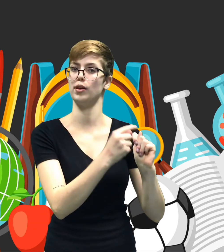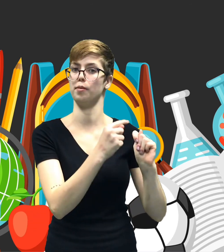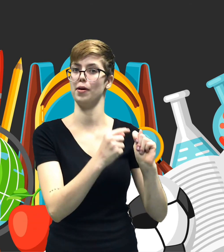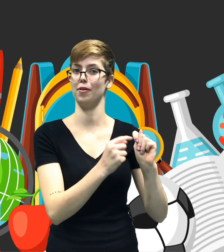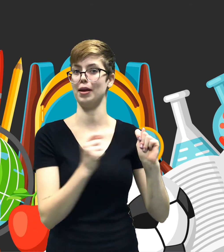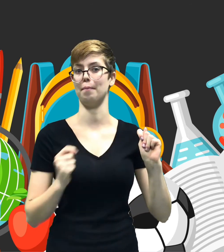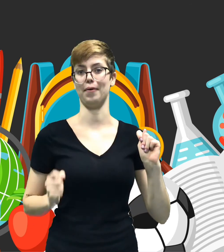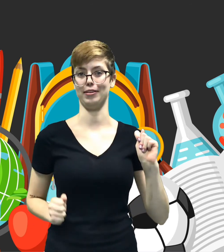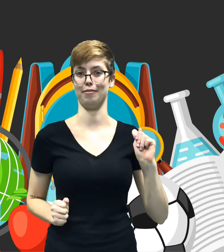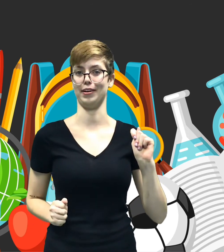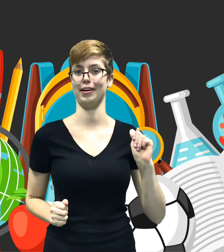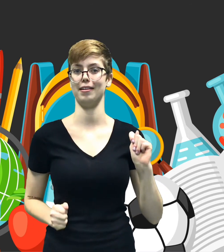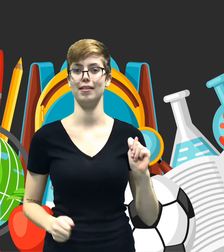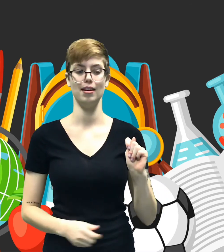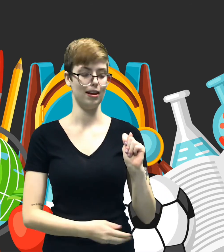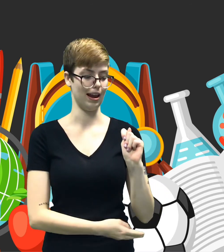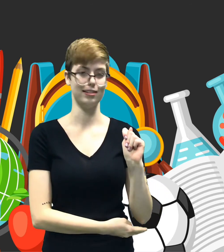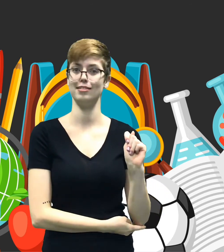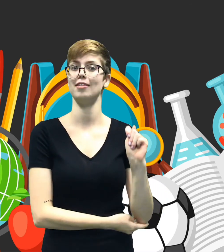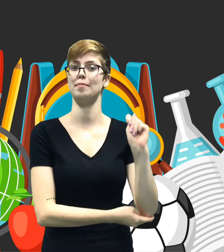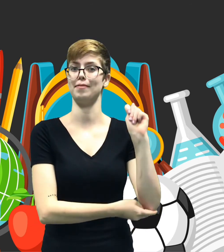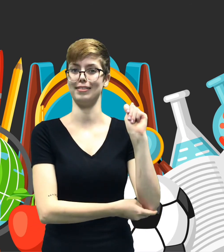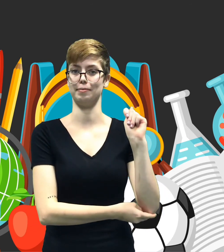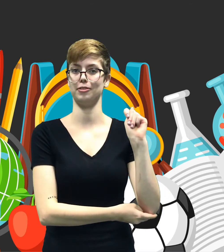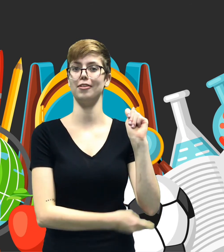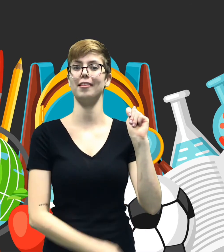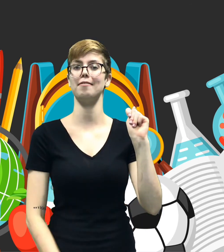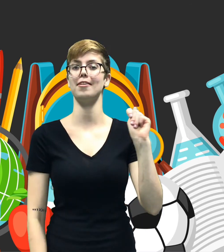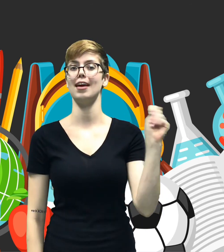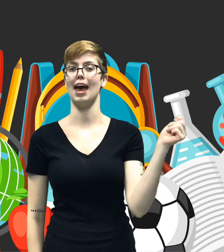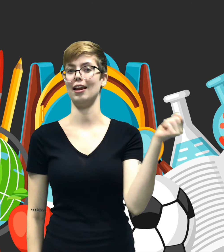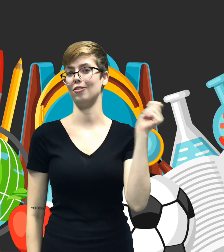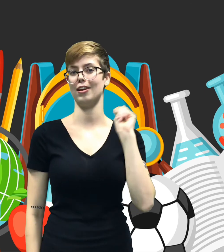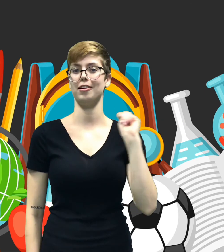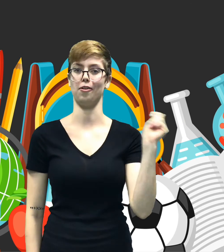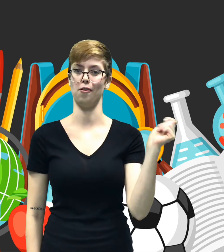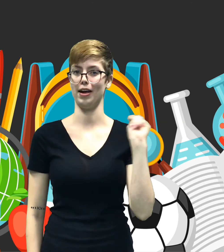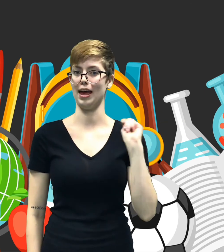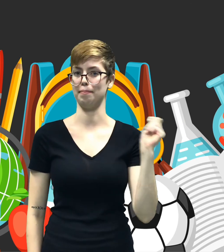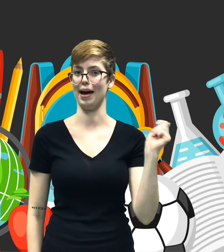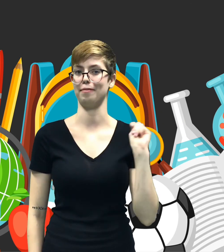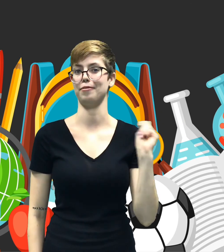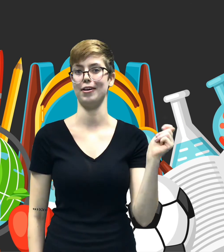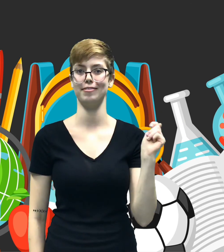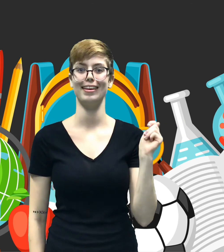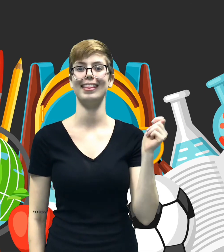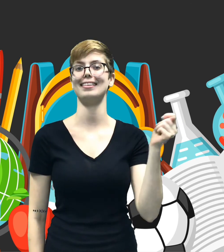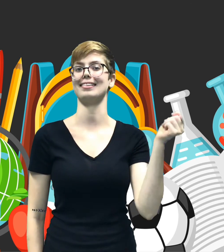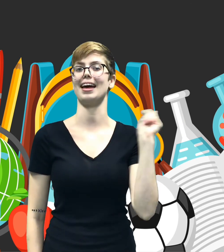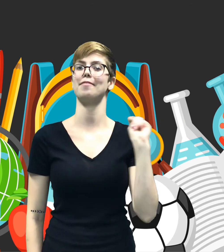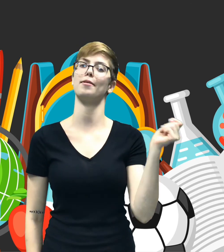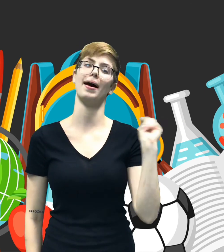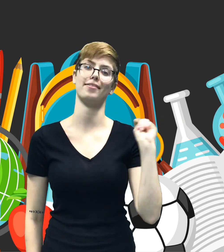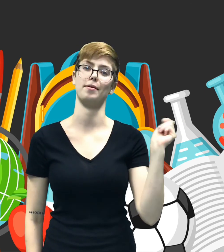your middle and pointer finger. Next, you move this up to shoulder level and you shake your whole hand back and forth. That's the sign for bathroom.